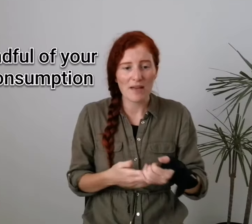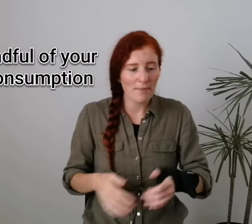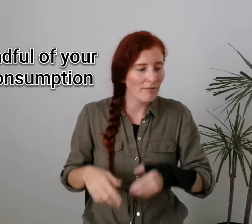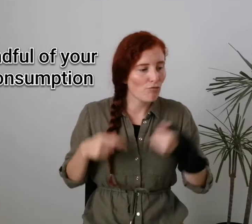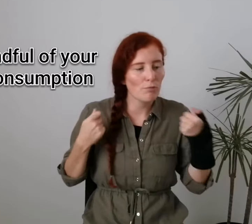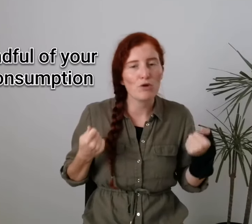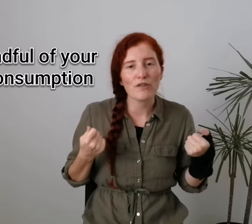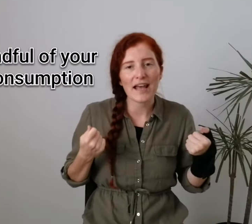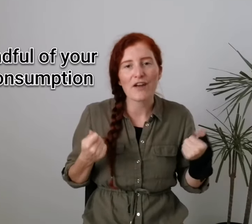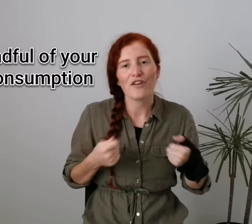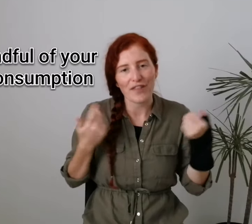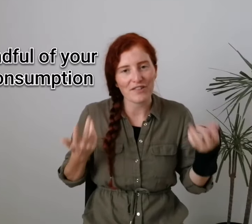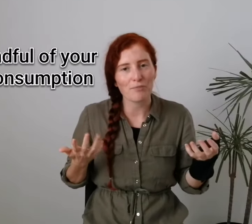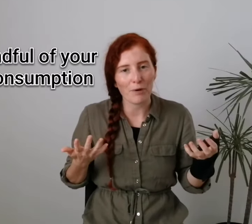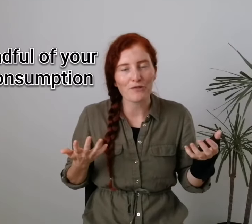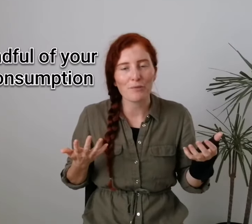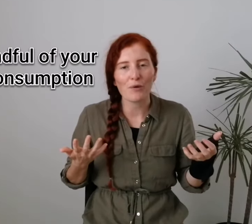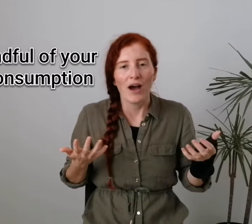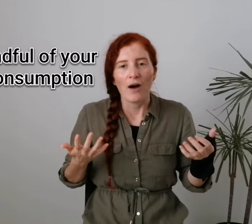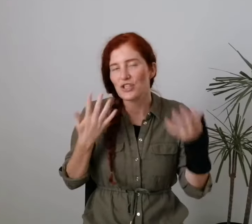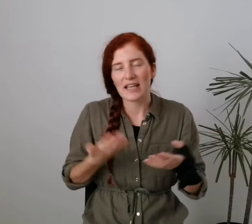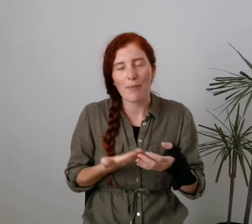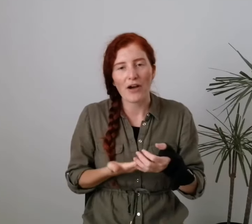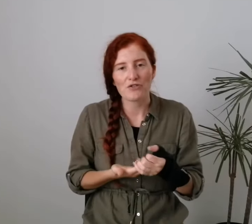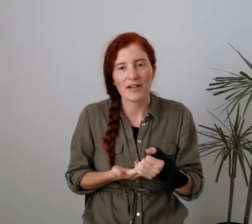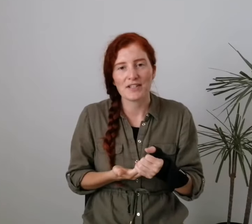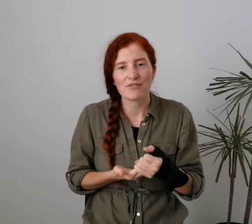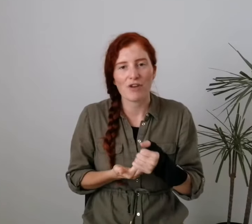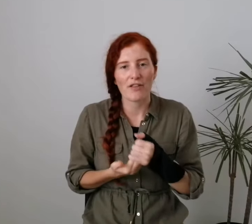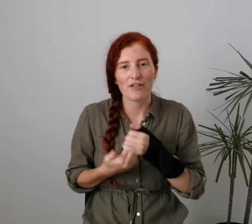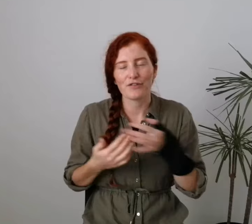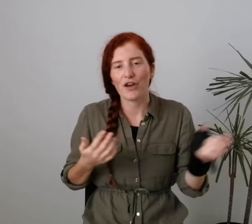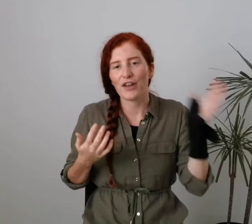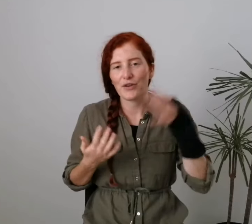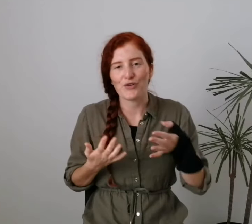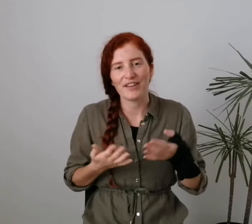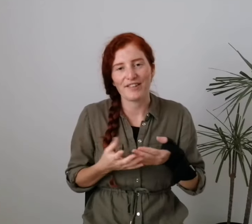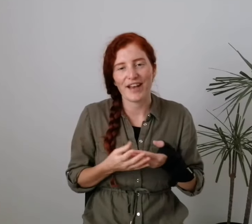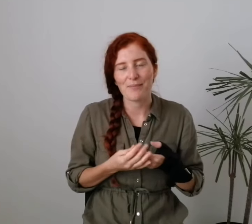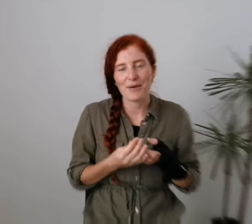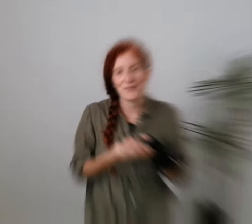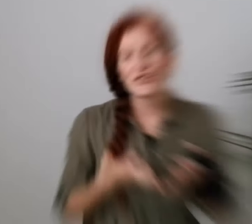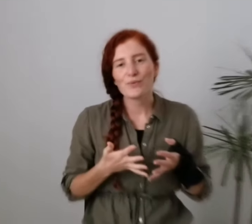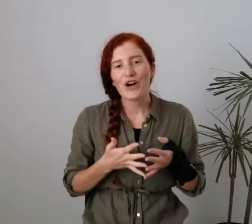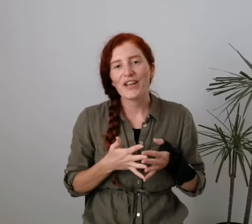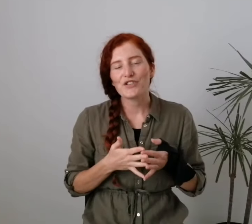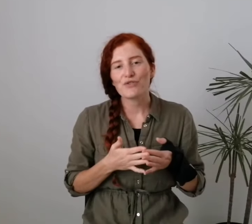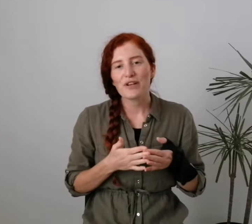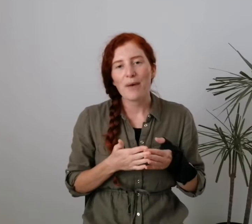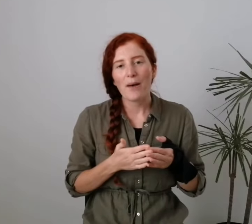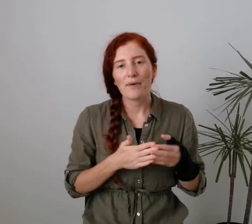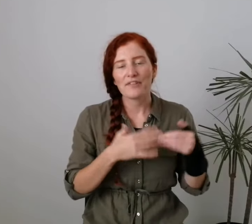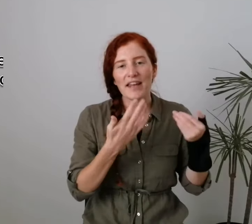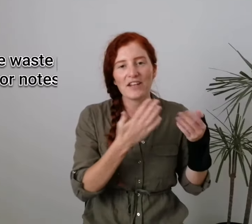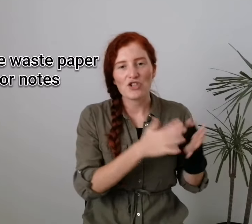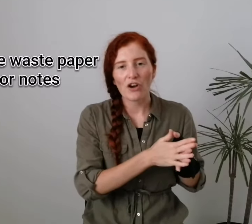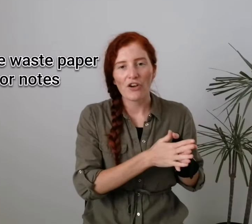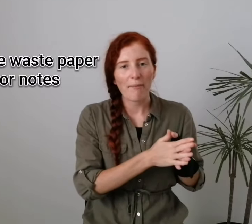Just maybe remove a layer if that's possible and just keep hydrated rather than turning your AC up. Forty one is to repurpose any junk